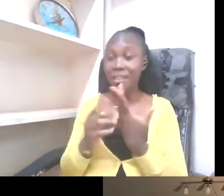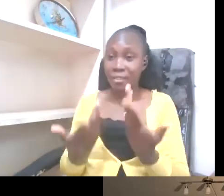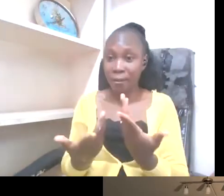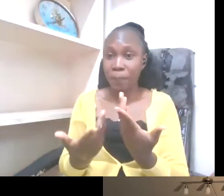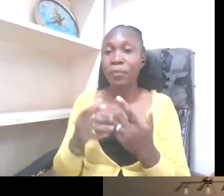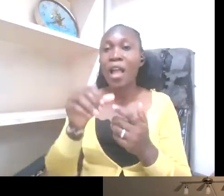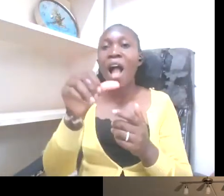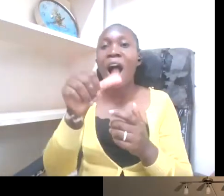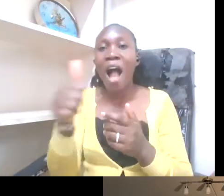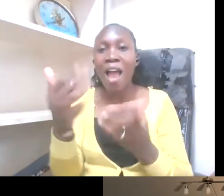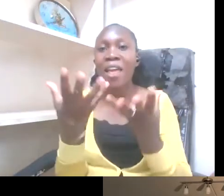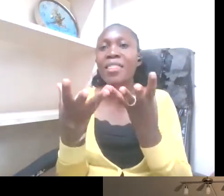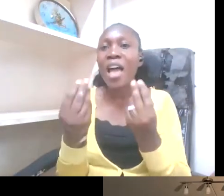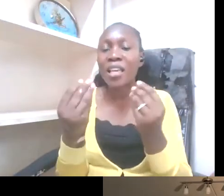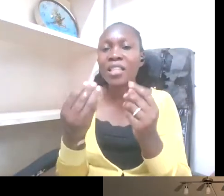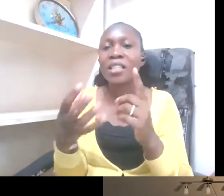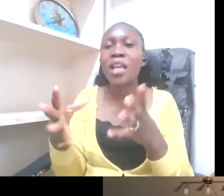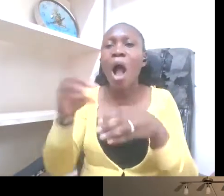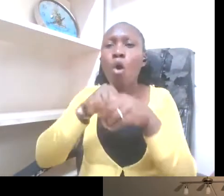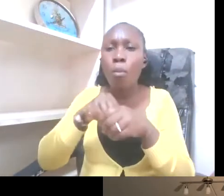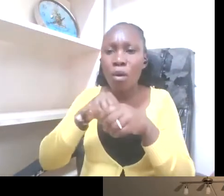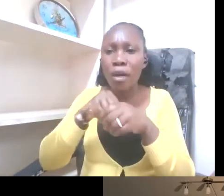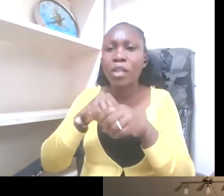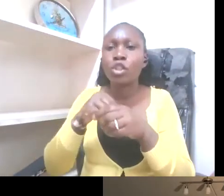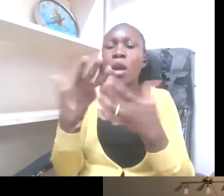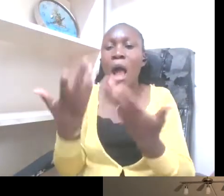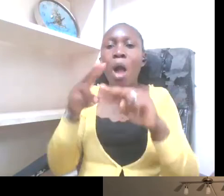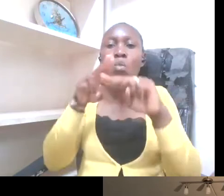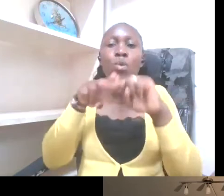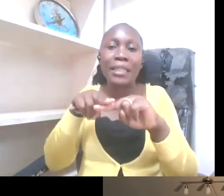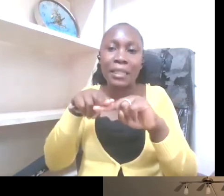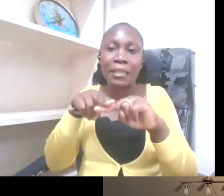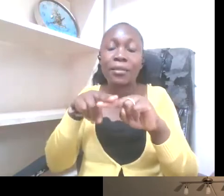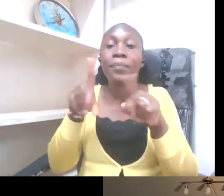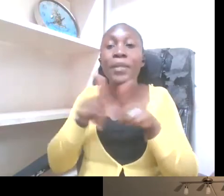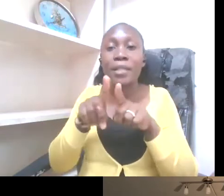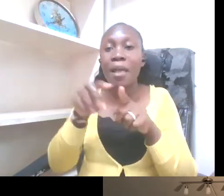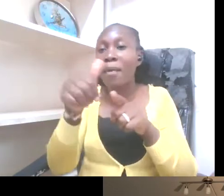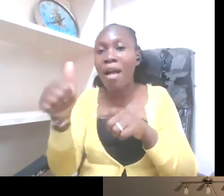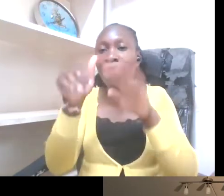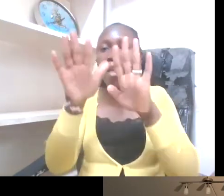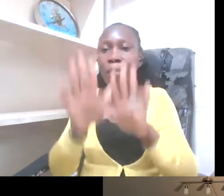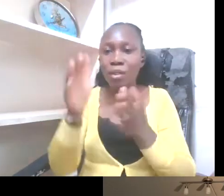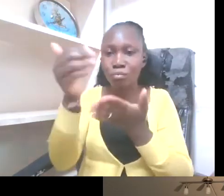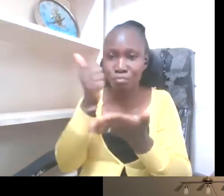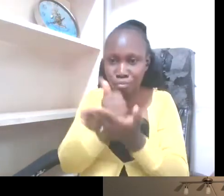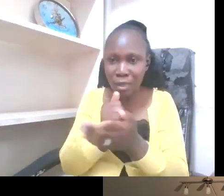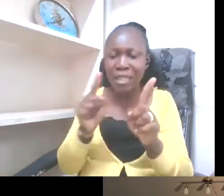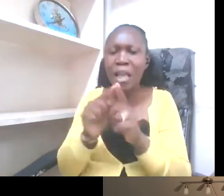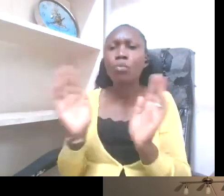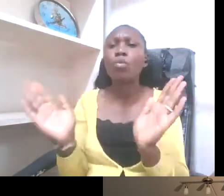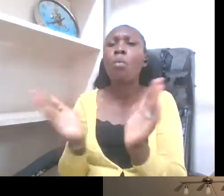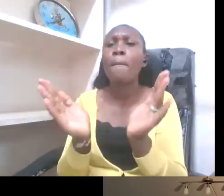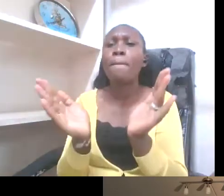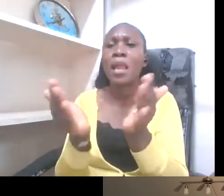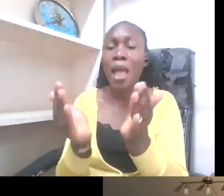are like preferential seating, you know, and then very importantly, recruitment and mobilization. So you might create all